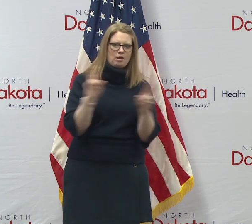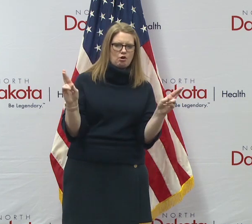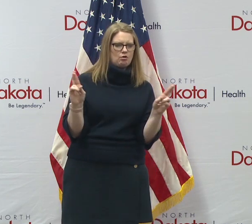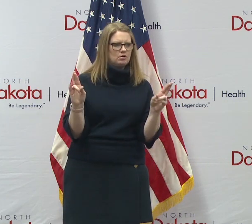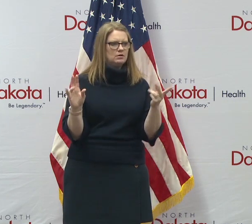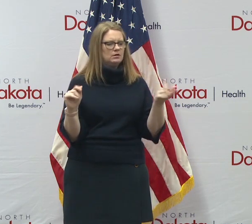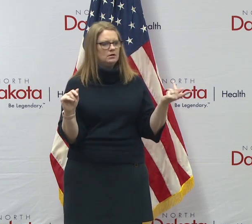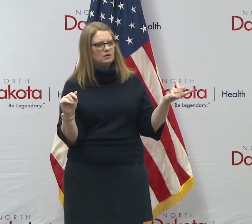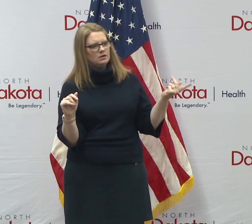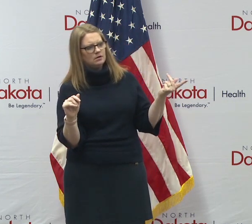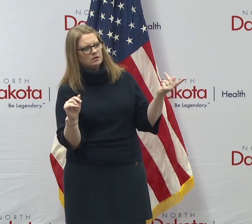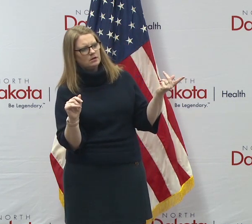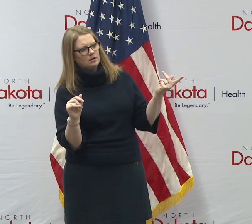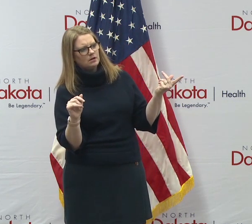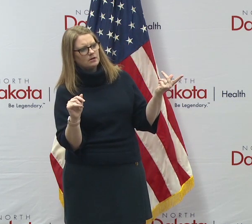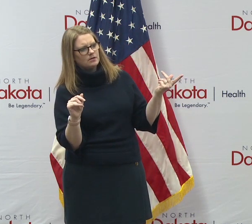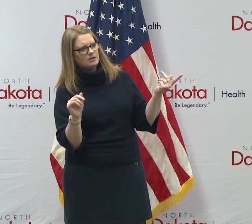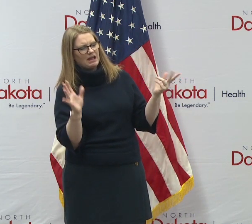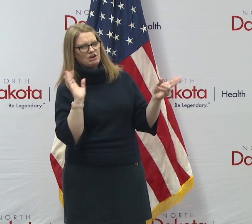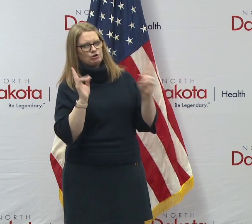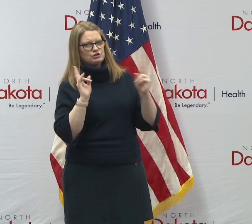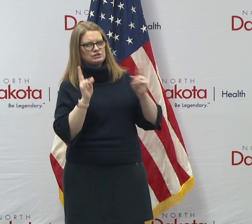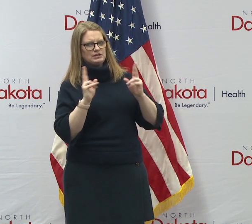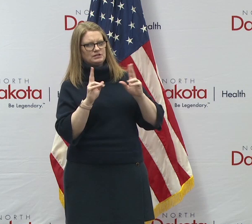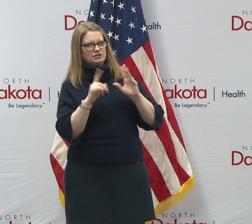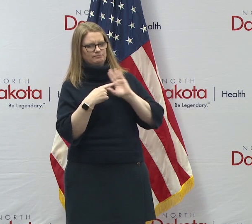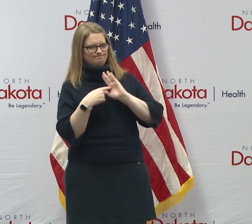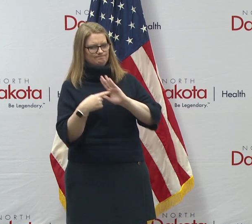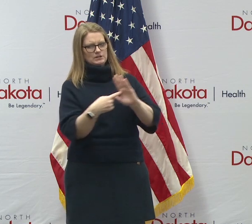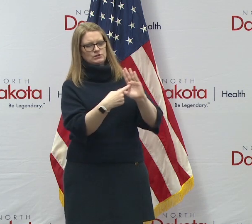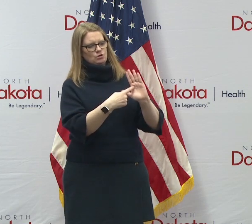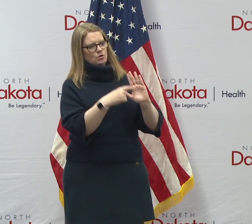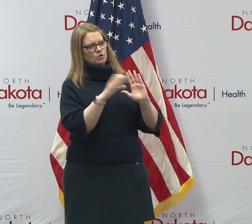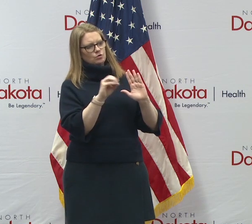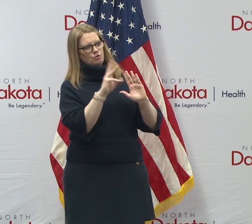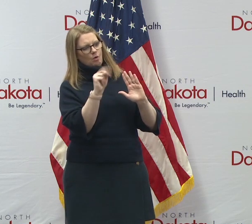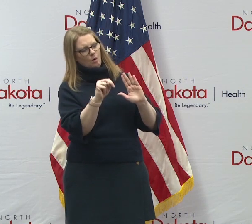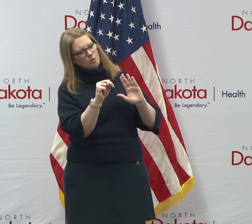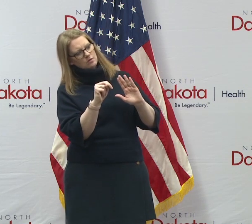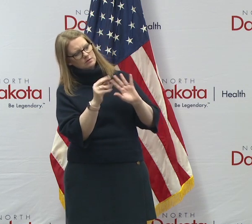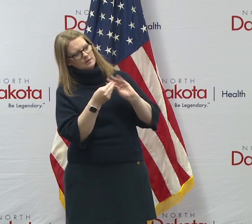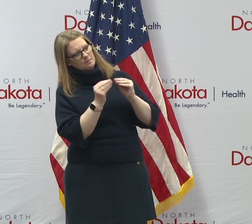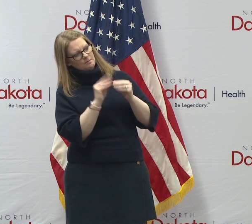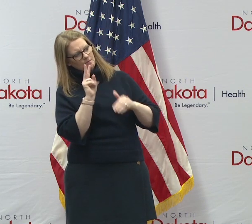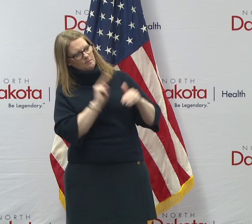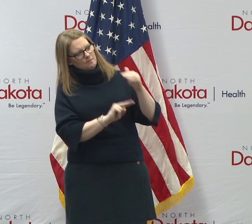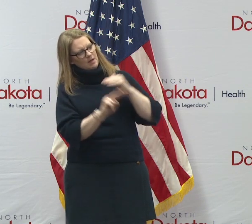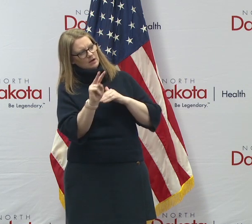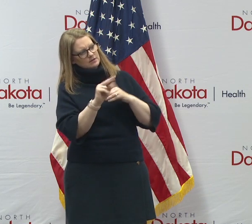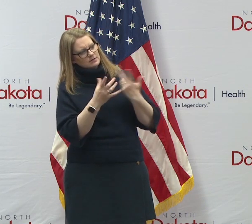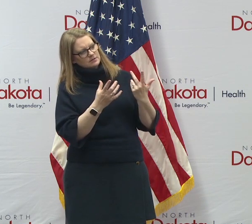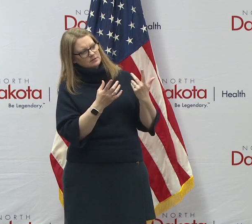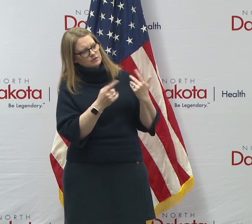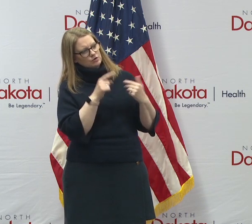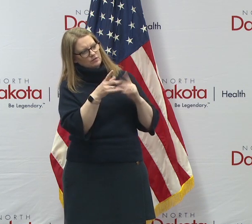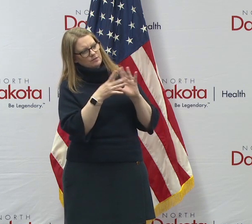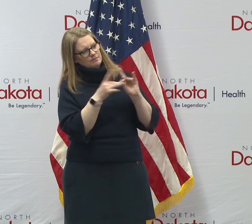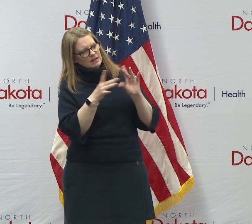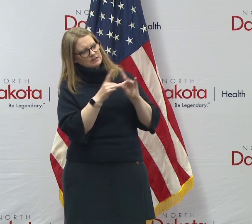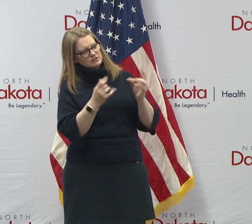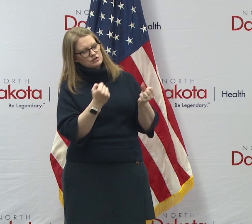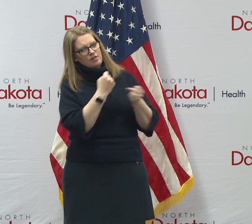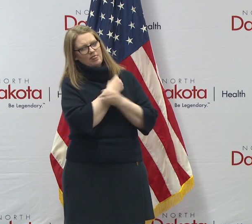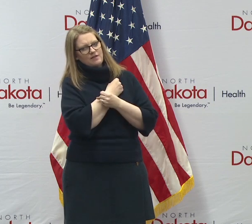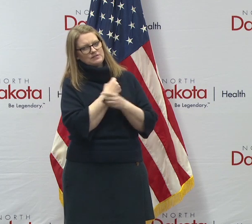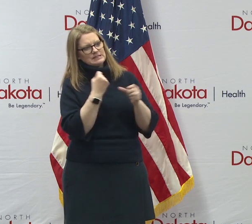said you don't have an urgency to release your own model, but people like numbers. It helps them prepare. And you have mentioned your love for